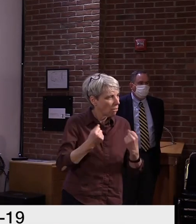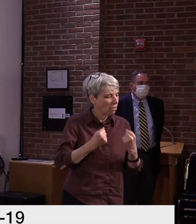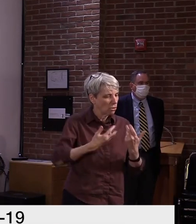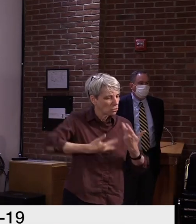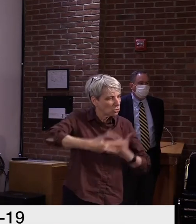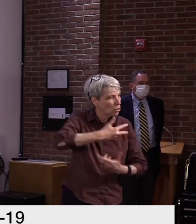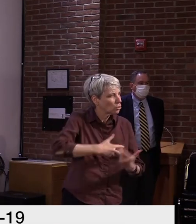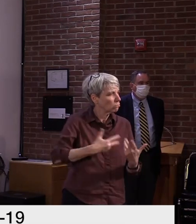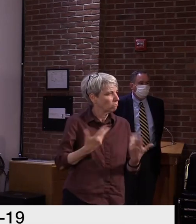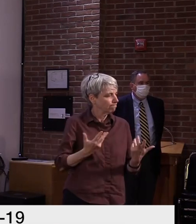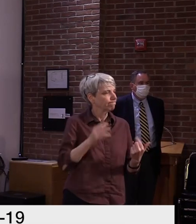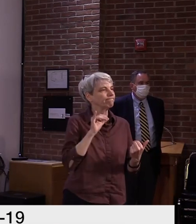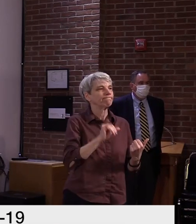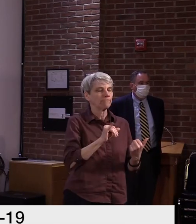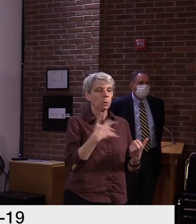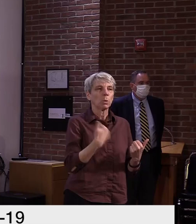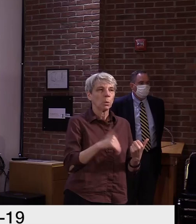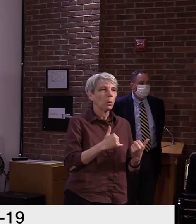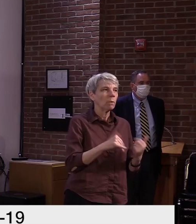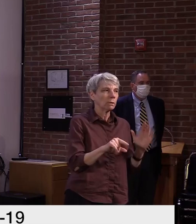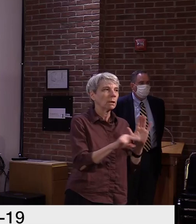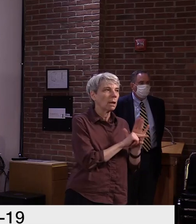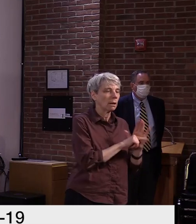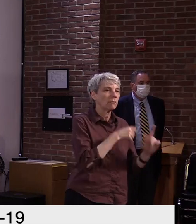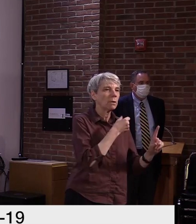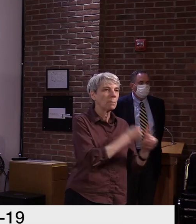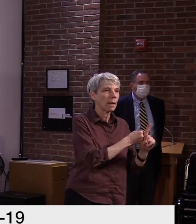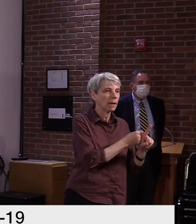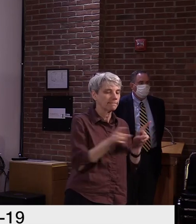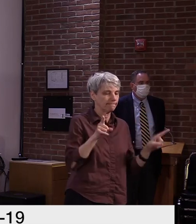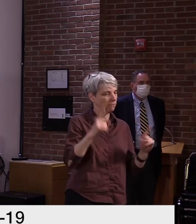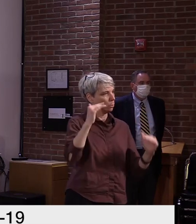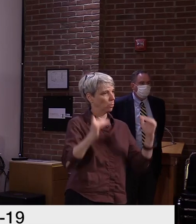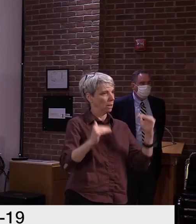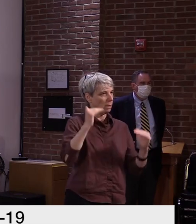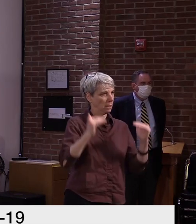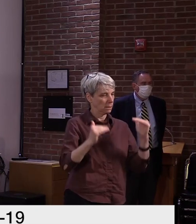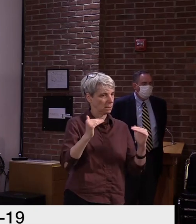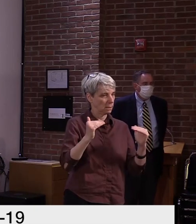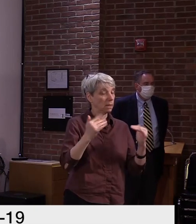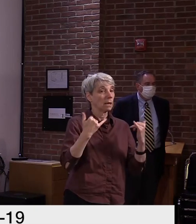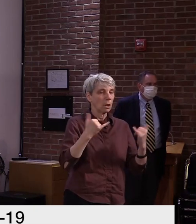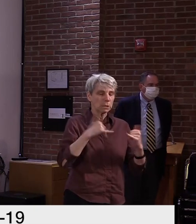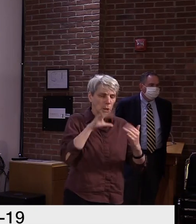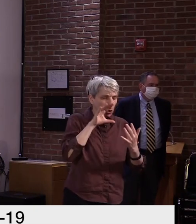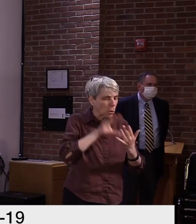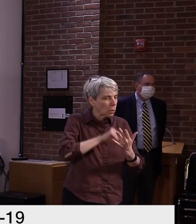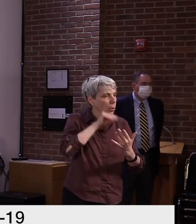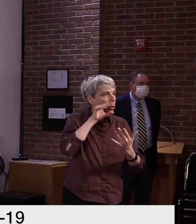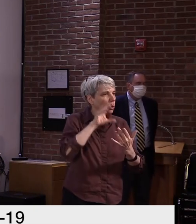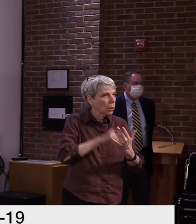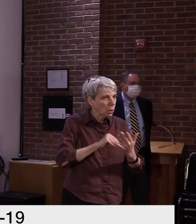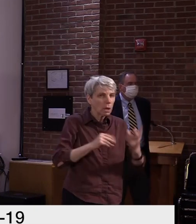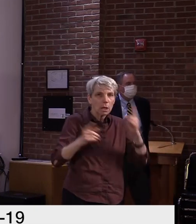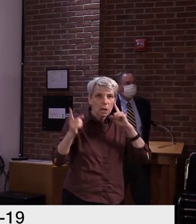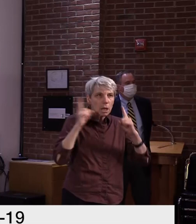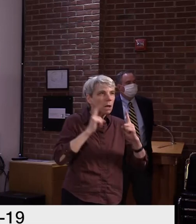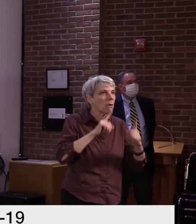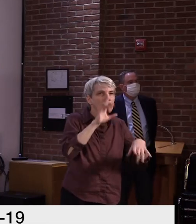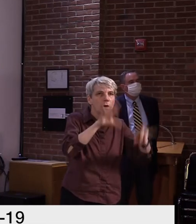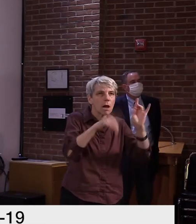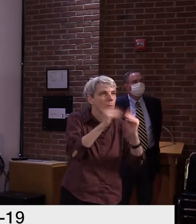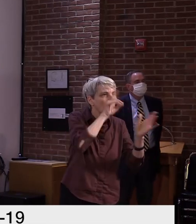based on current information, and it will be updated regularly as new information and science becomes